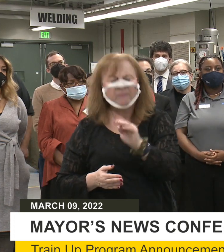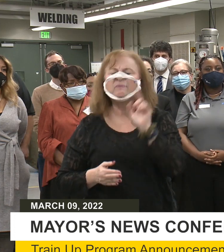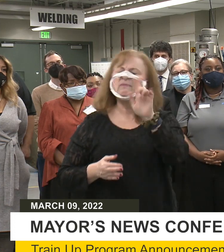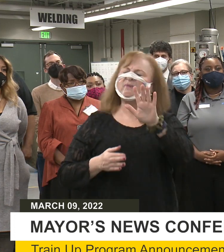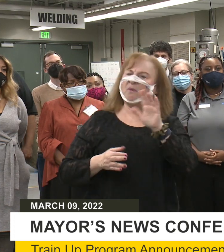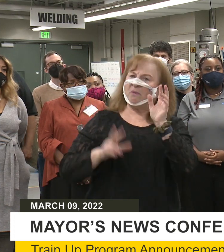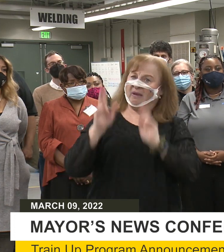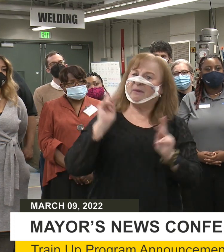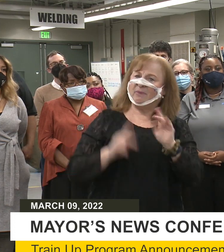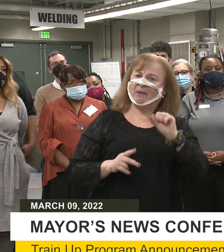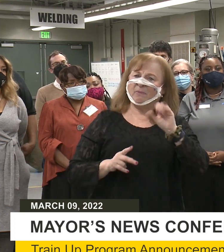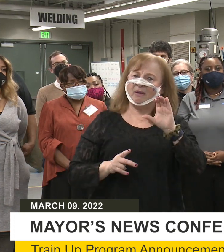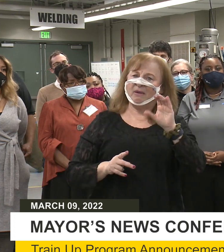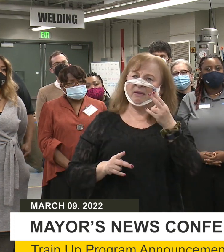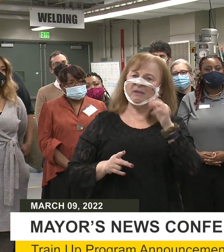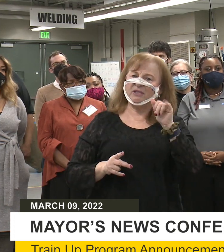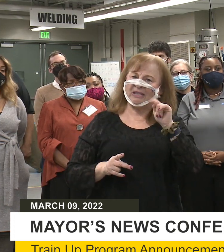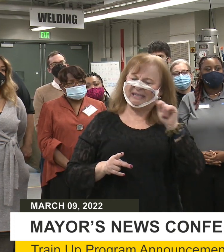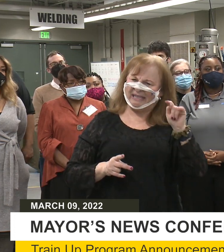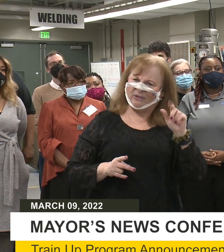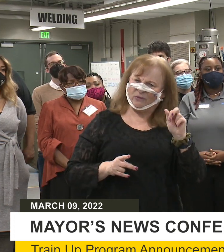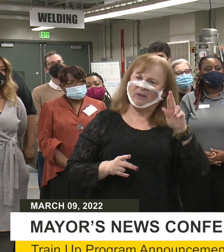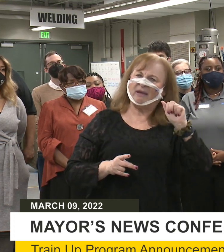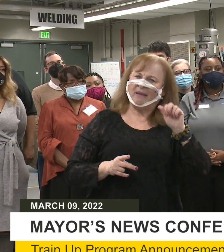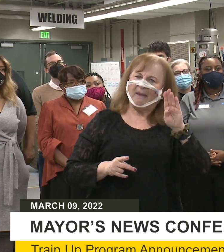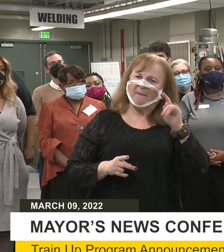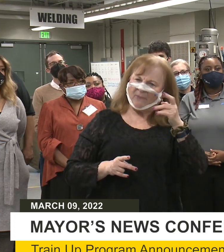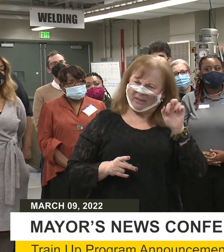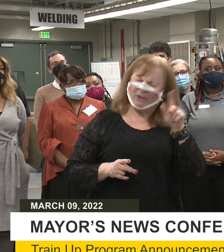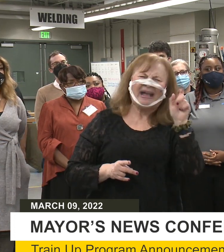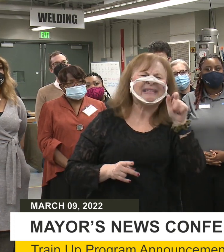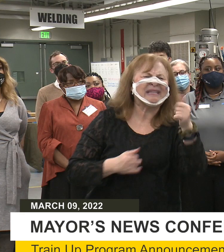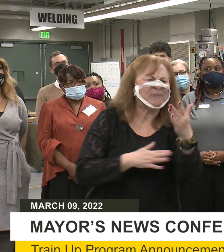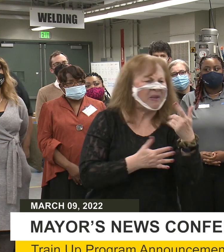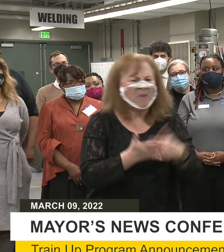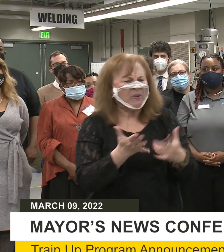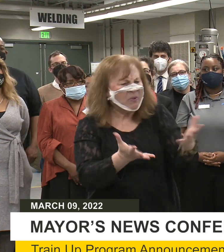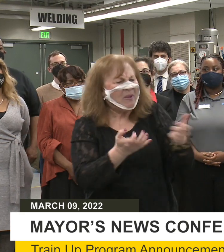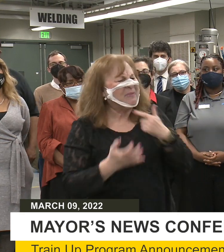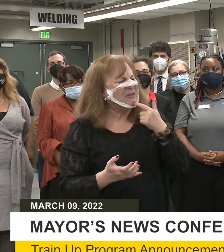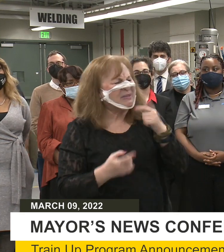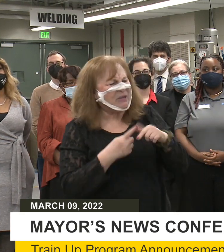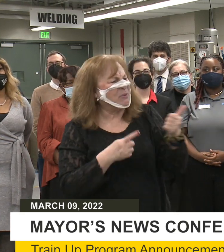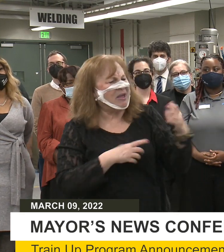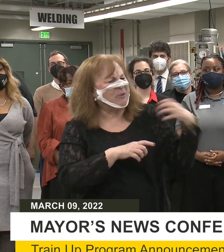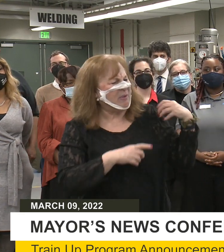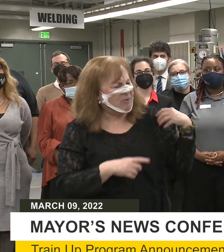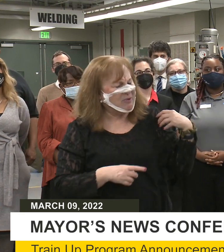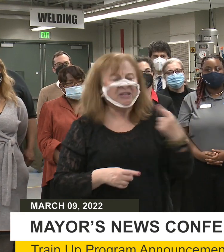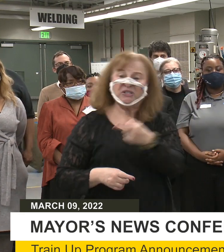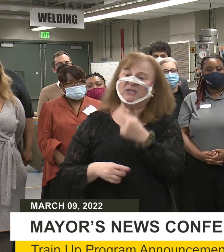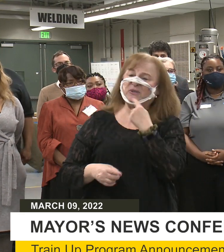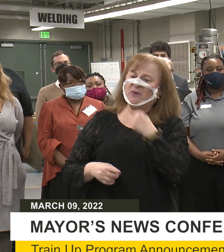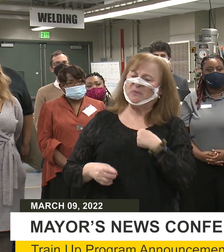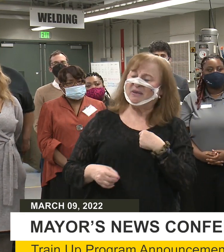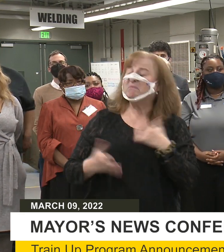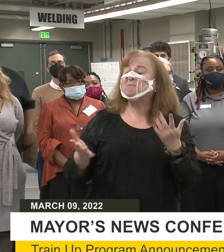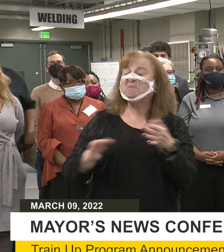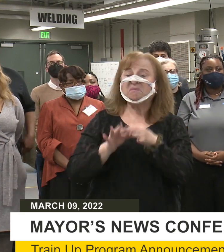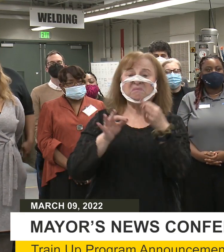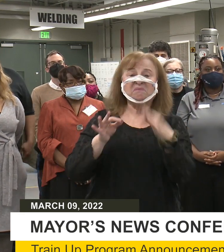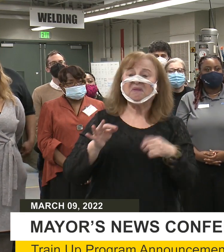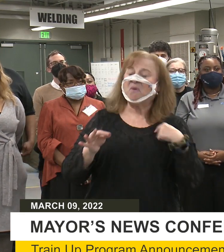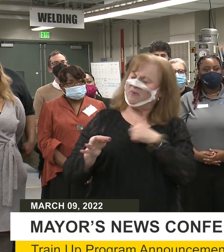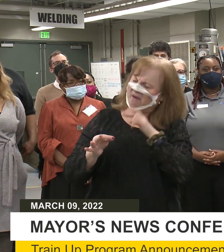One of those folks, Shateedra Butler, who you're going to hear from next, I asked her this morning, what would you like me to say to other employers? And she said just simply